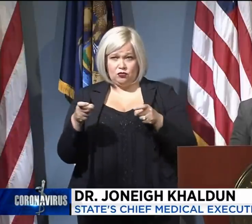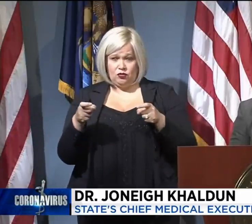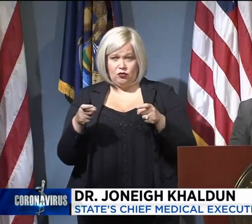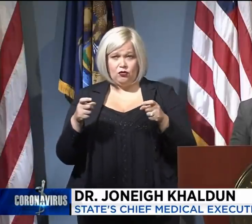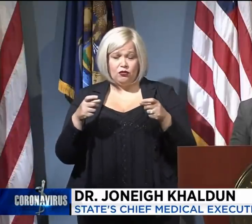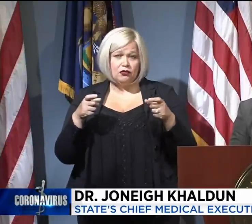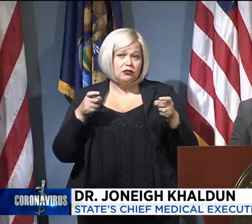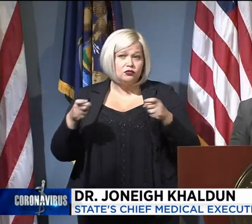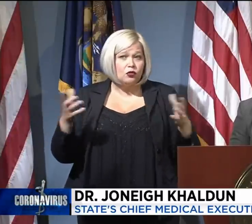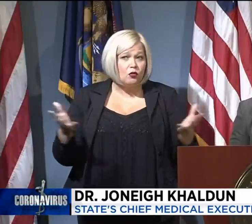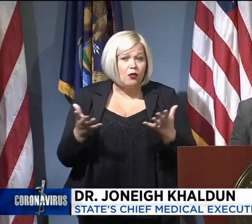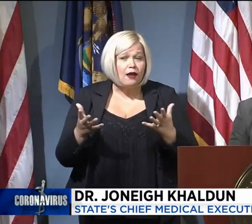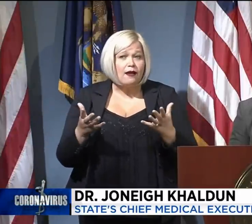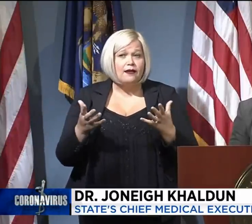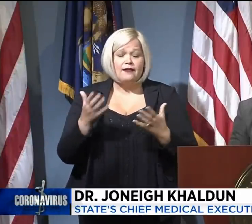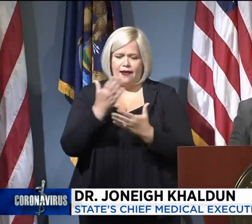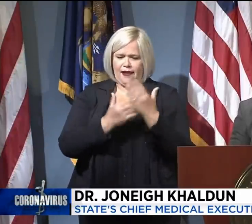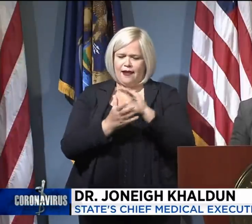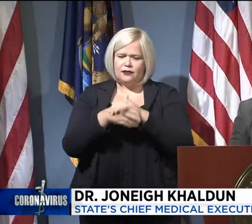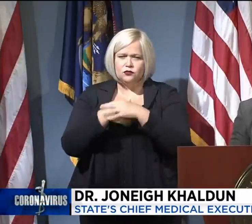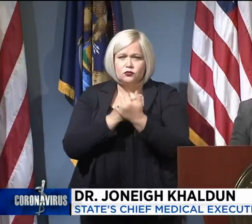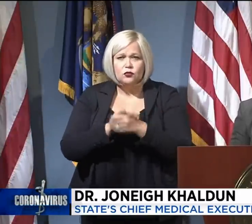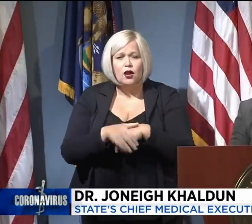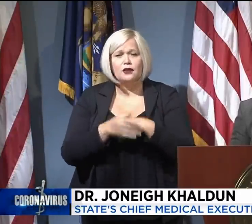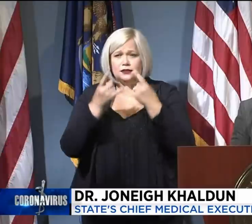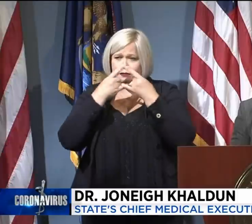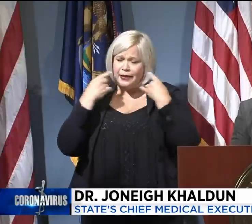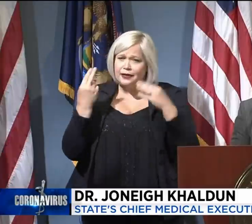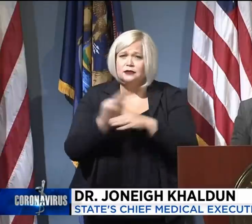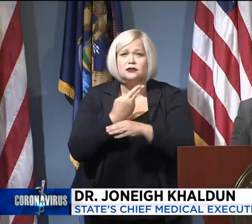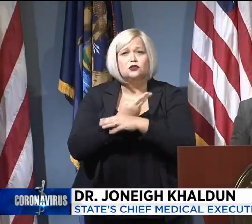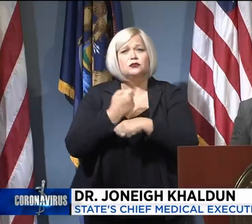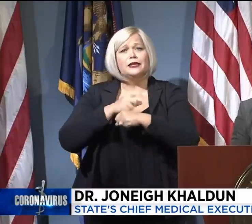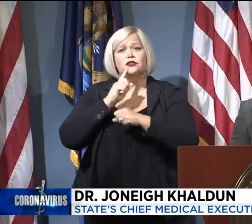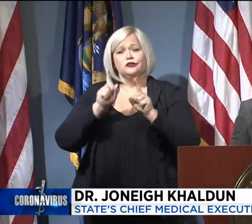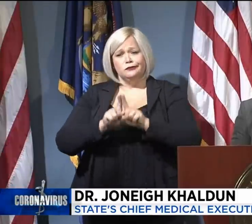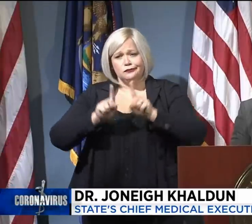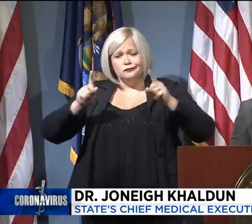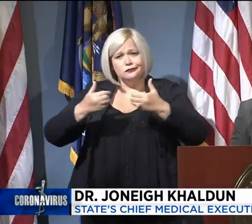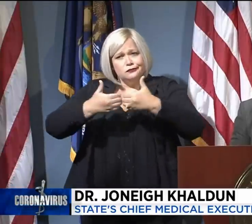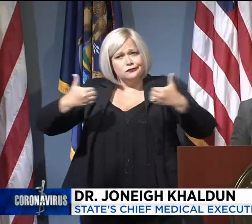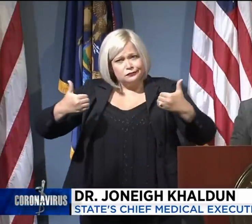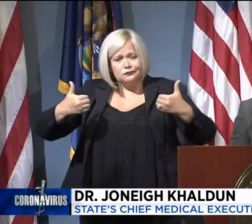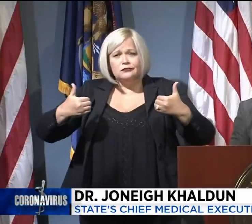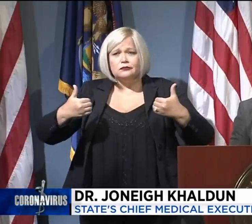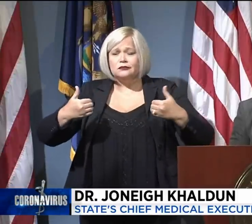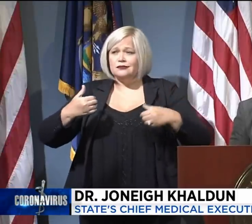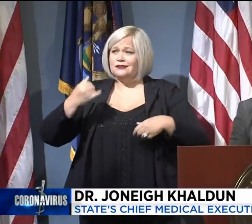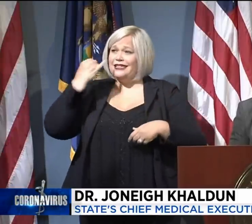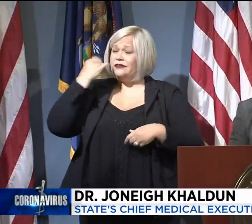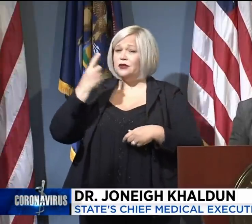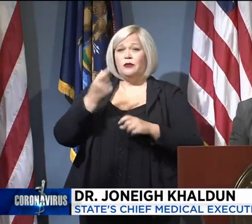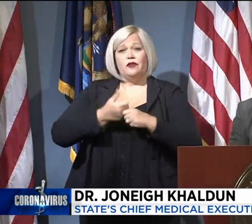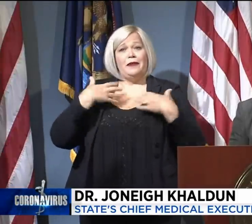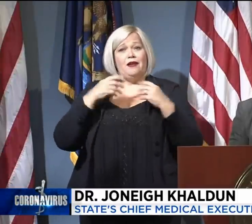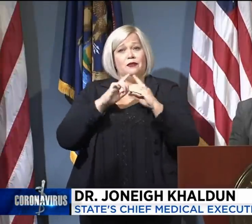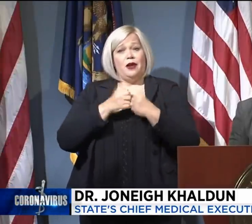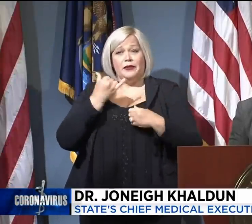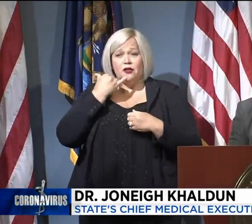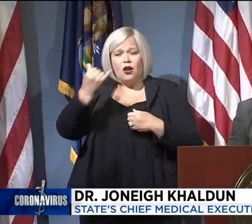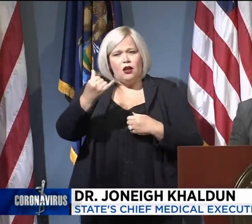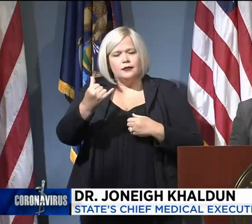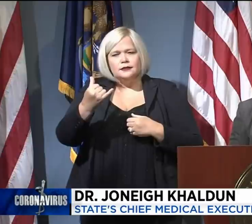can all wash our hands. We can keep our distance from others. We can pick up our phones if someone from the health department calls,